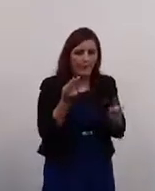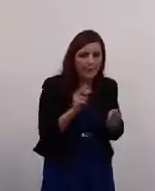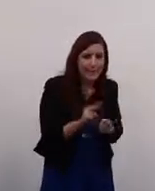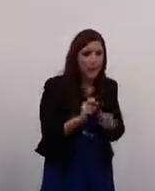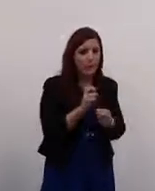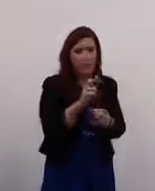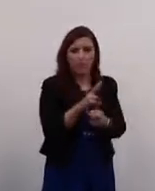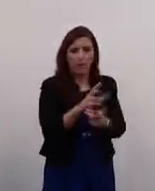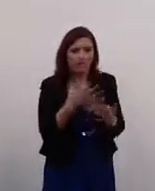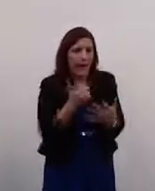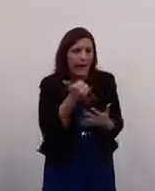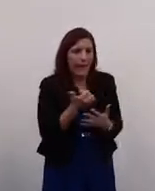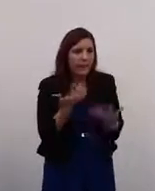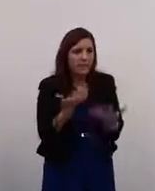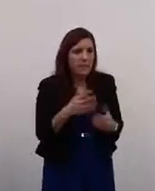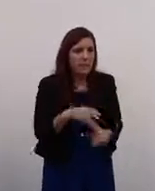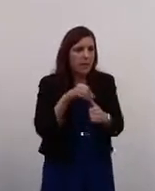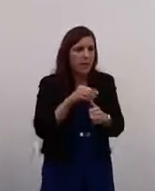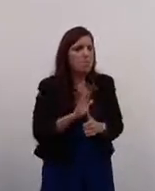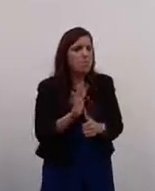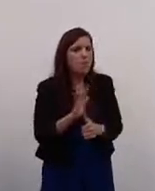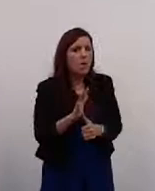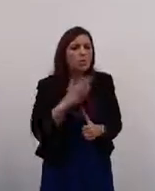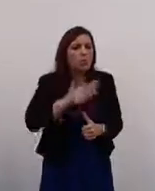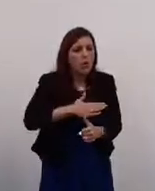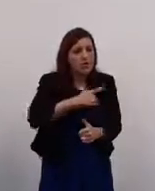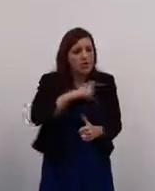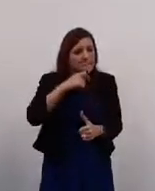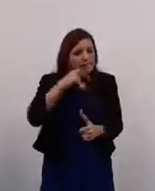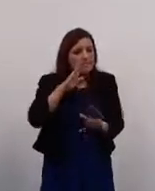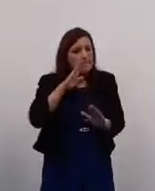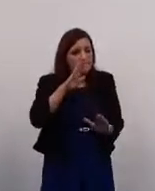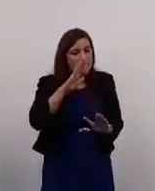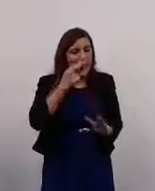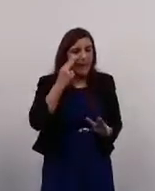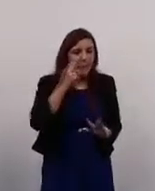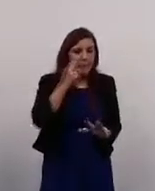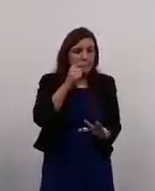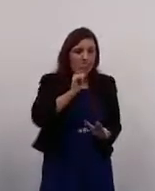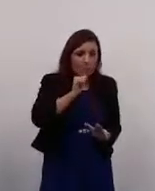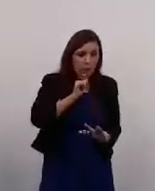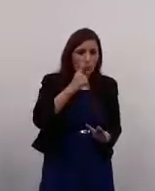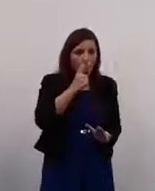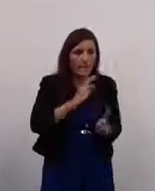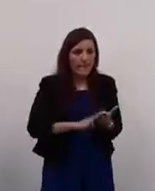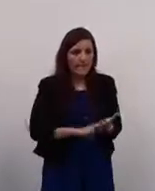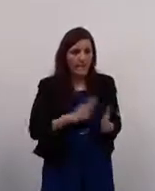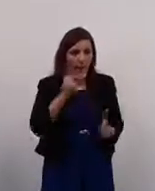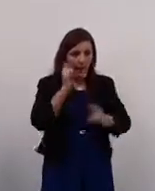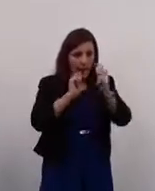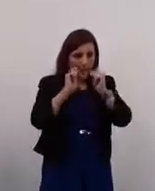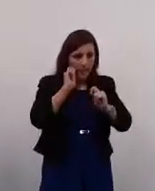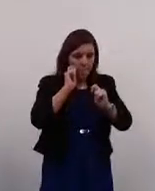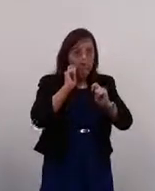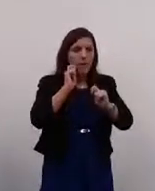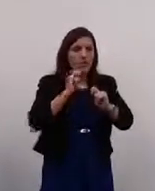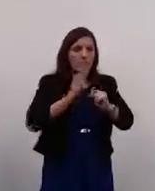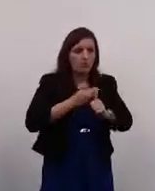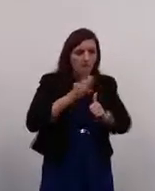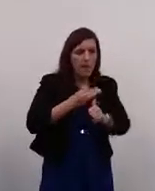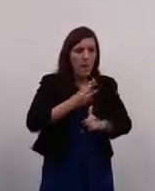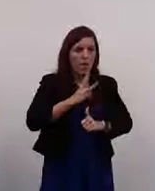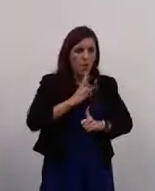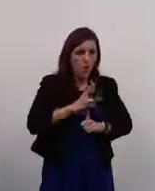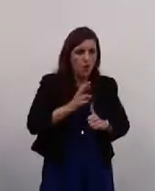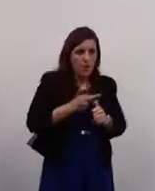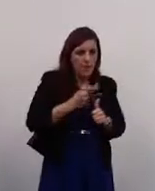asking for any particular additional service, it's just that minute so that I can get my words out, so that I